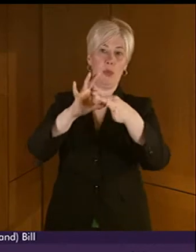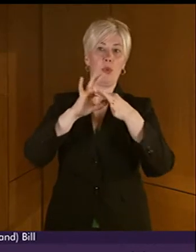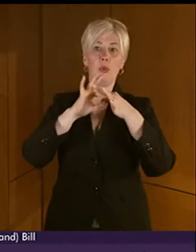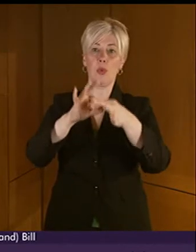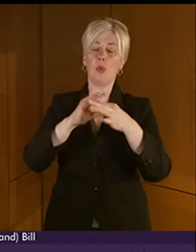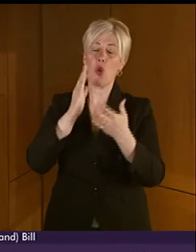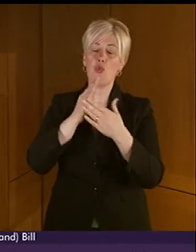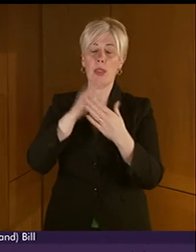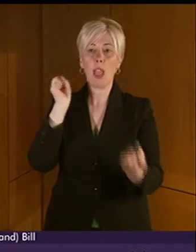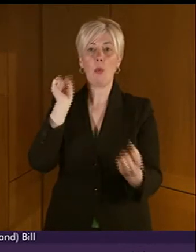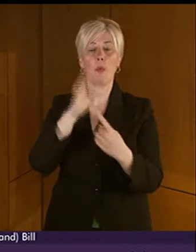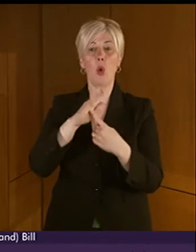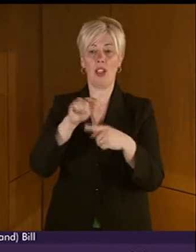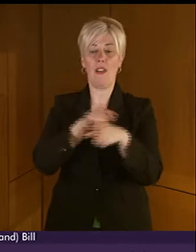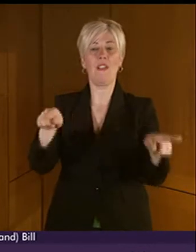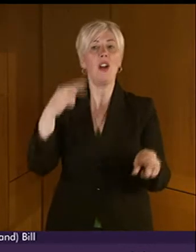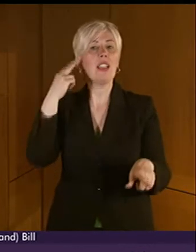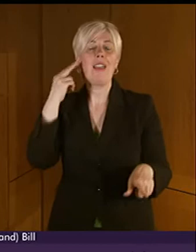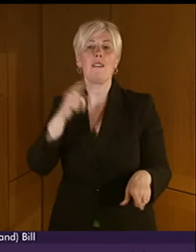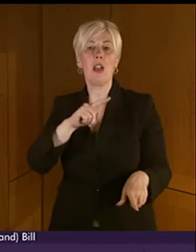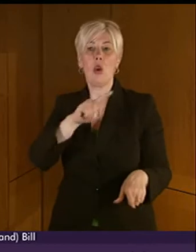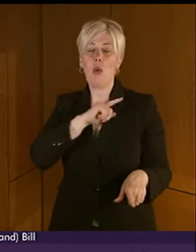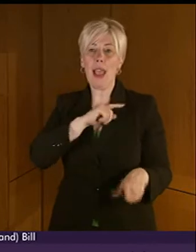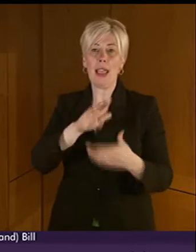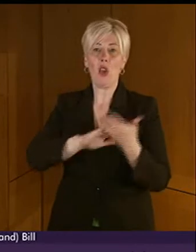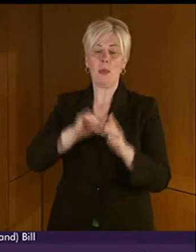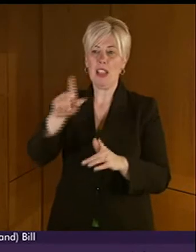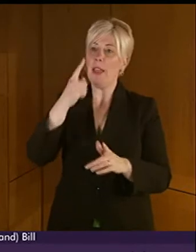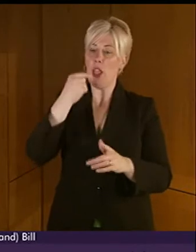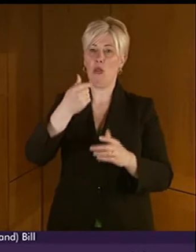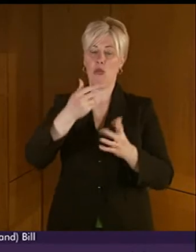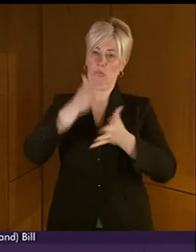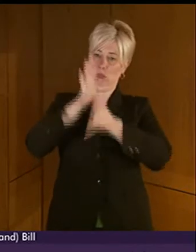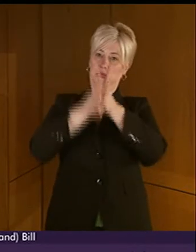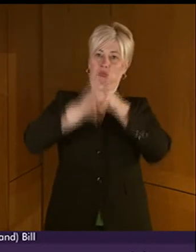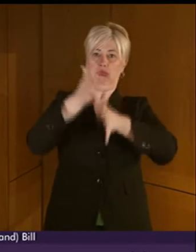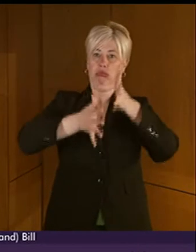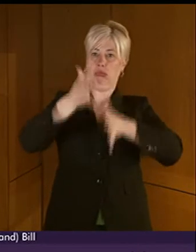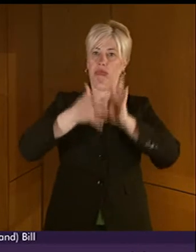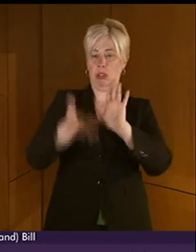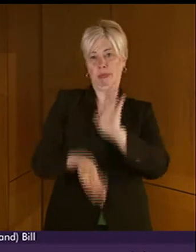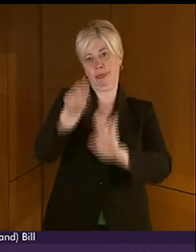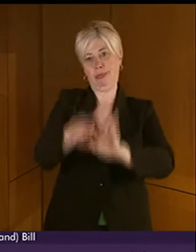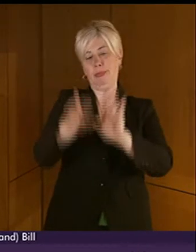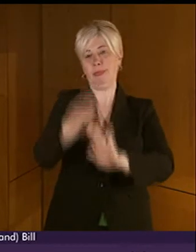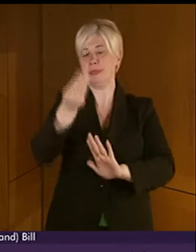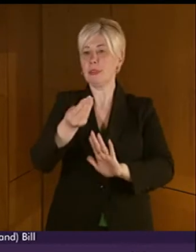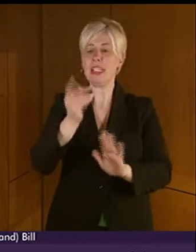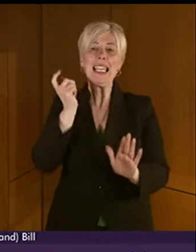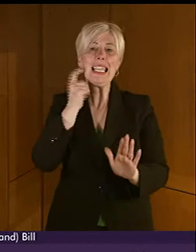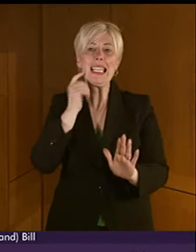particular importance to the deaf community as it allows people to post comments in video and text format.